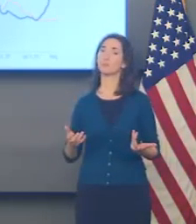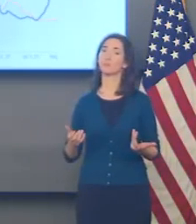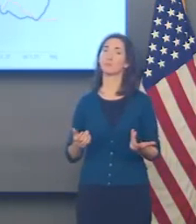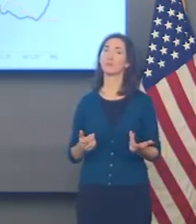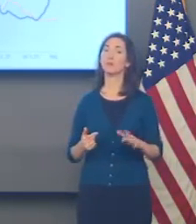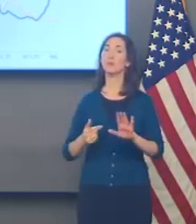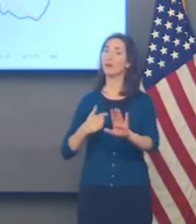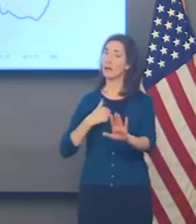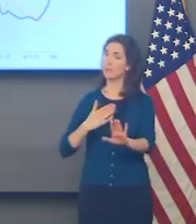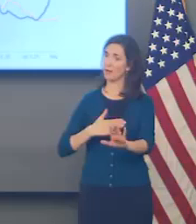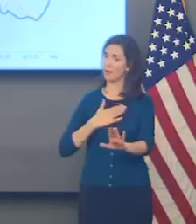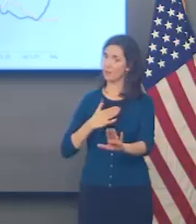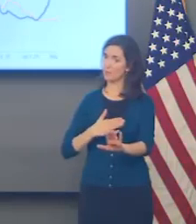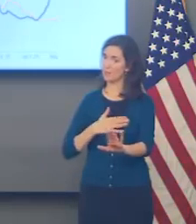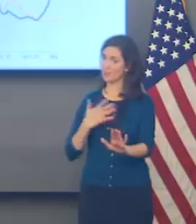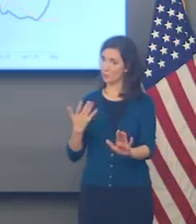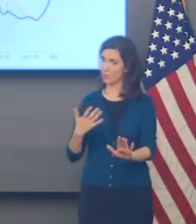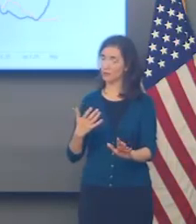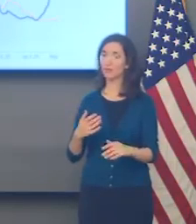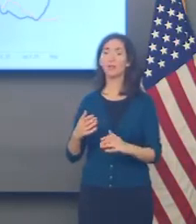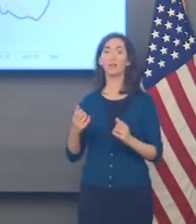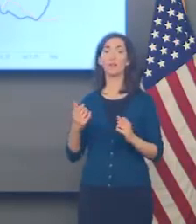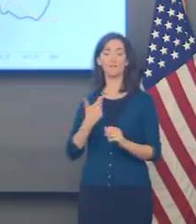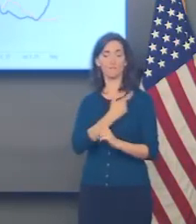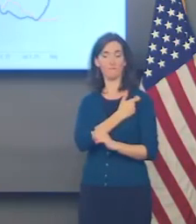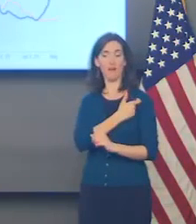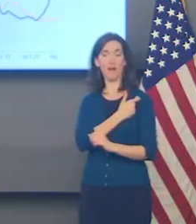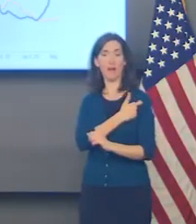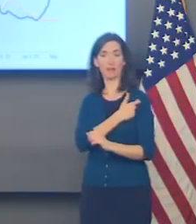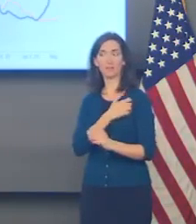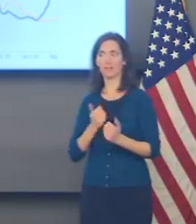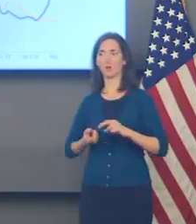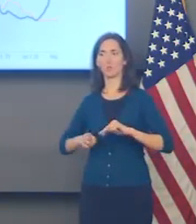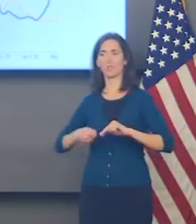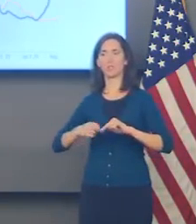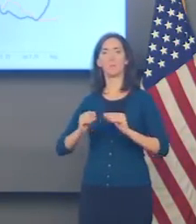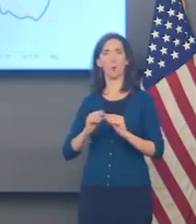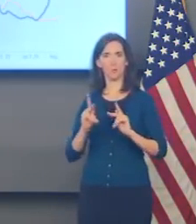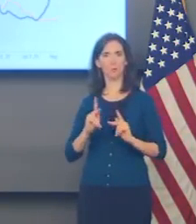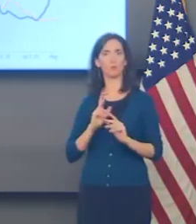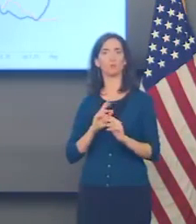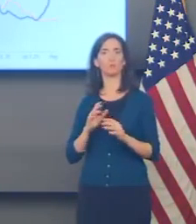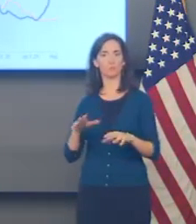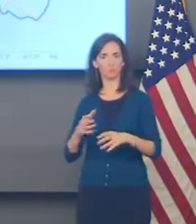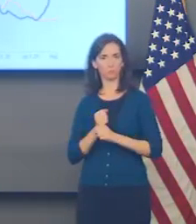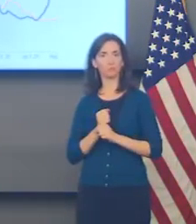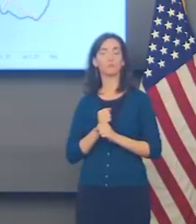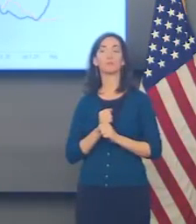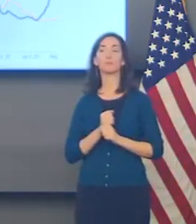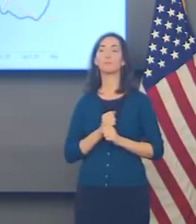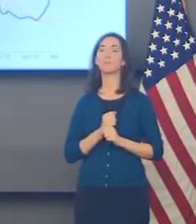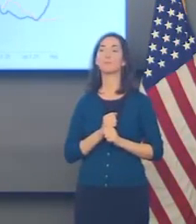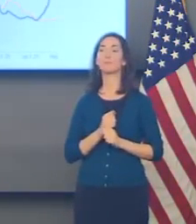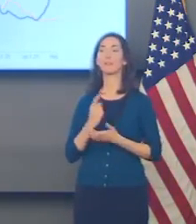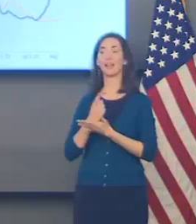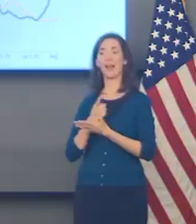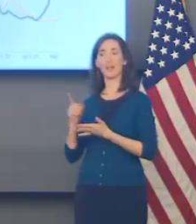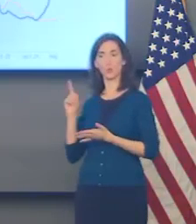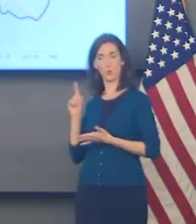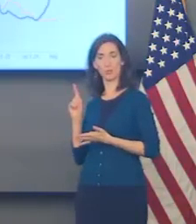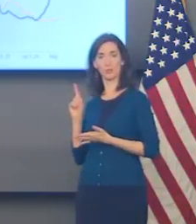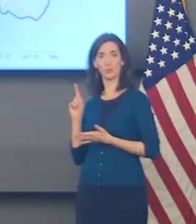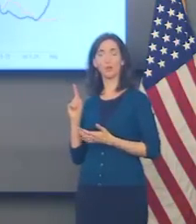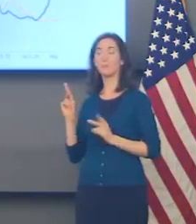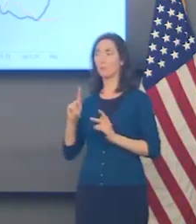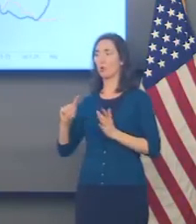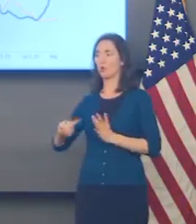I'm happy to say that the pace of our vaccinations has picked up dramatically. Last week we doubled the number of people who chose to